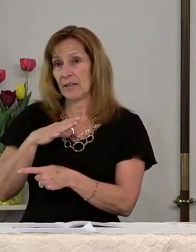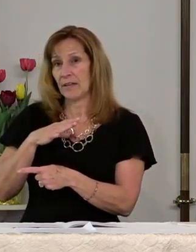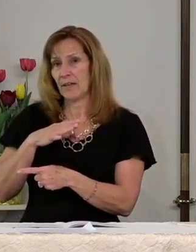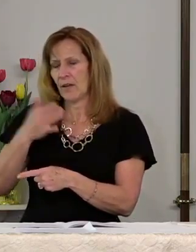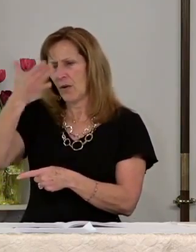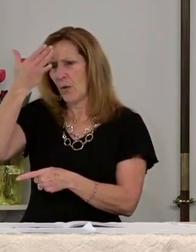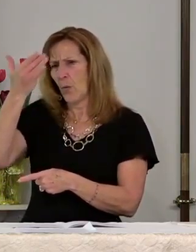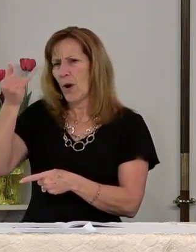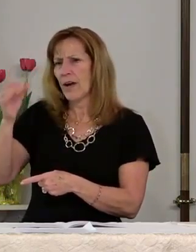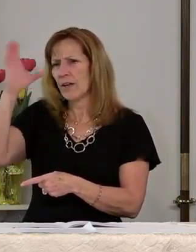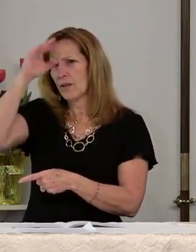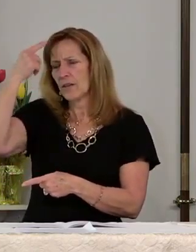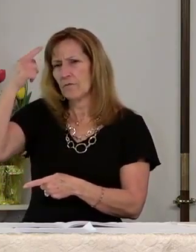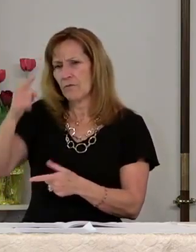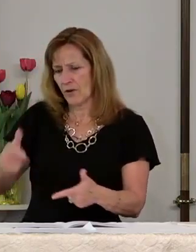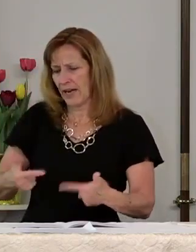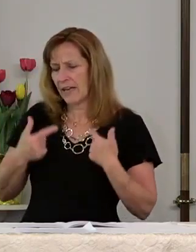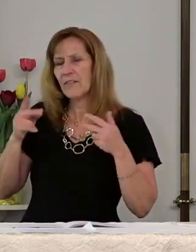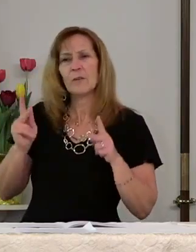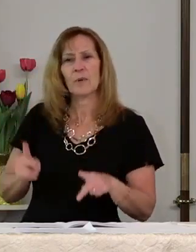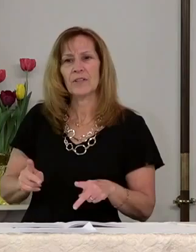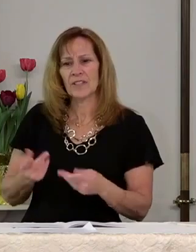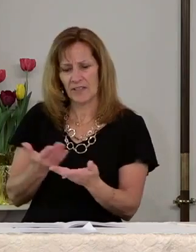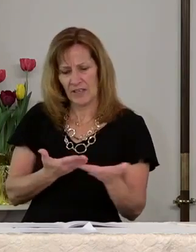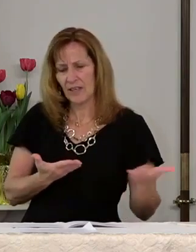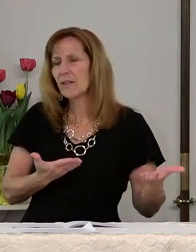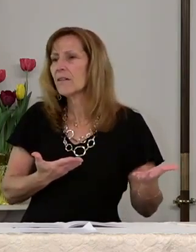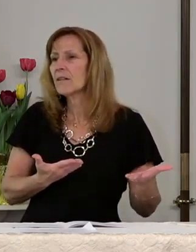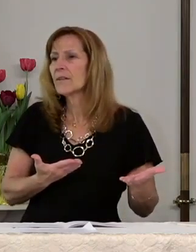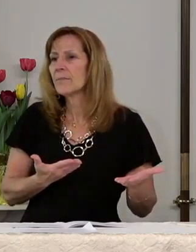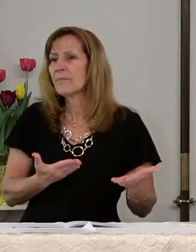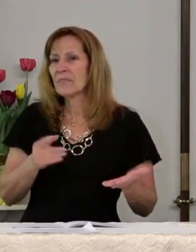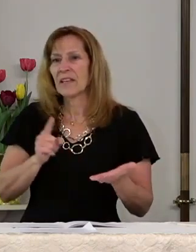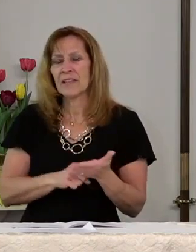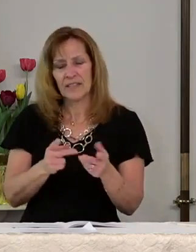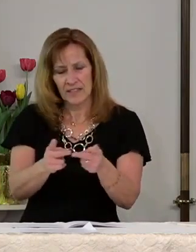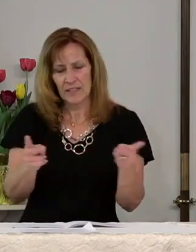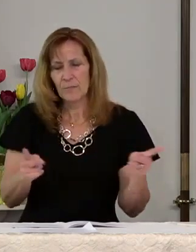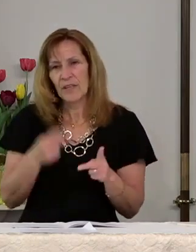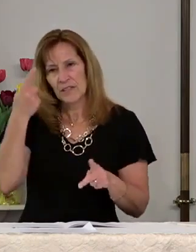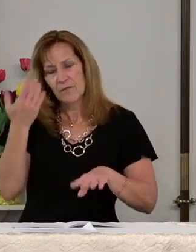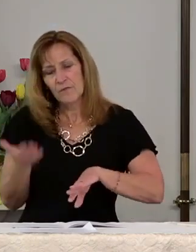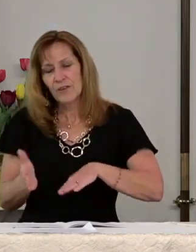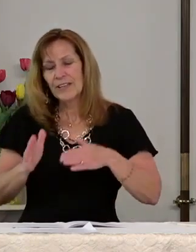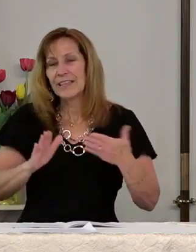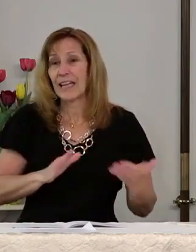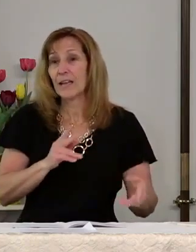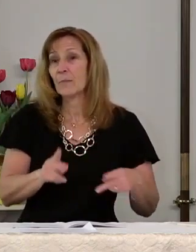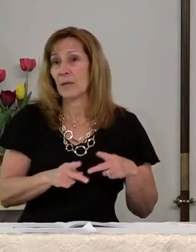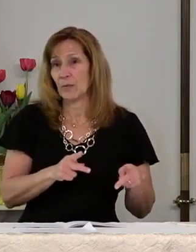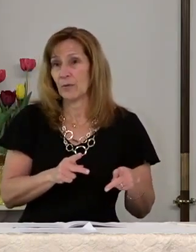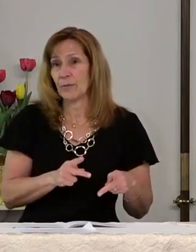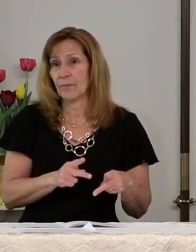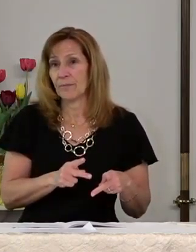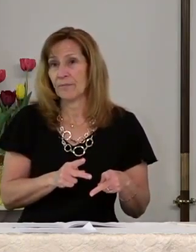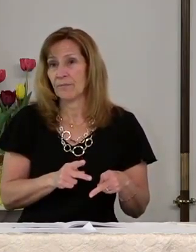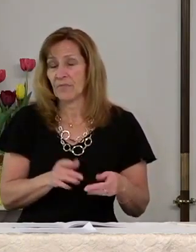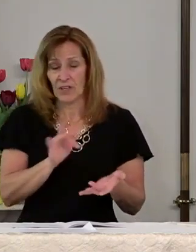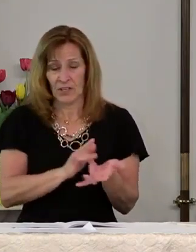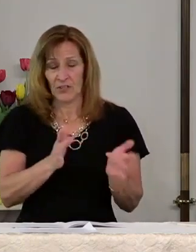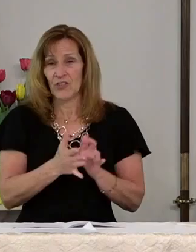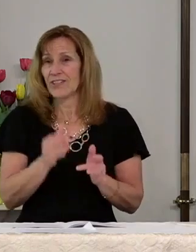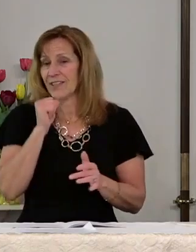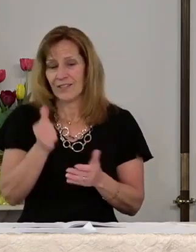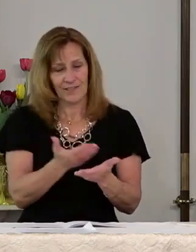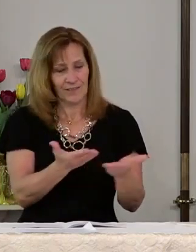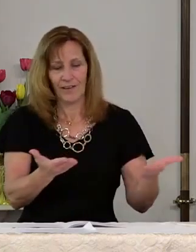Why are you looking for a living person here? This is a place for dead people. Jesus